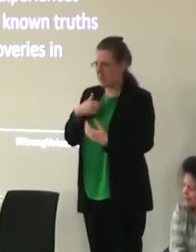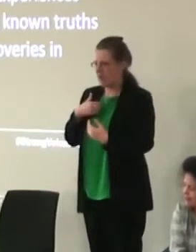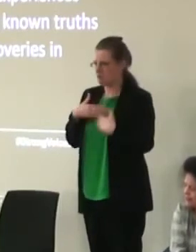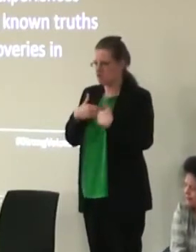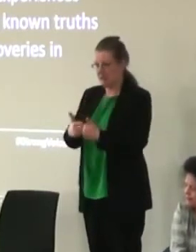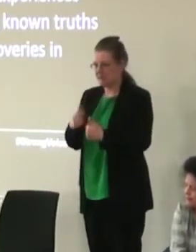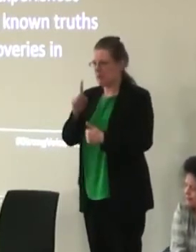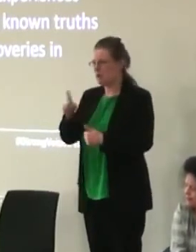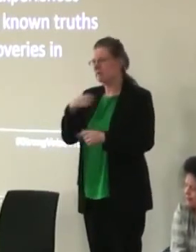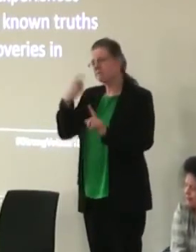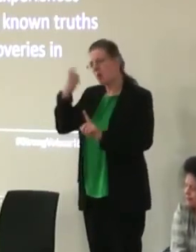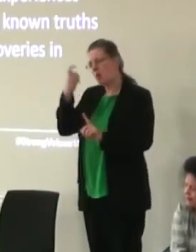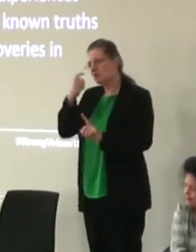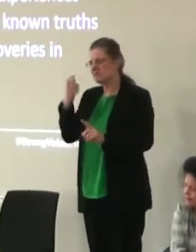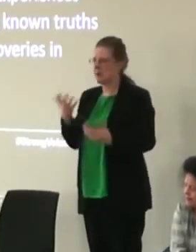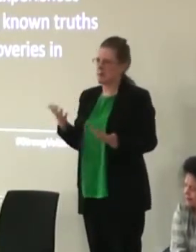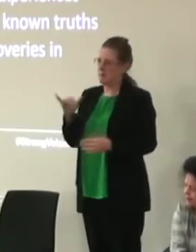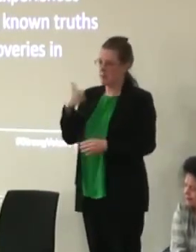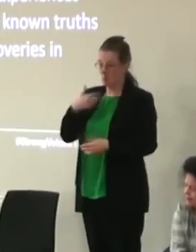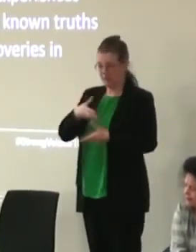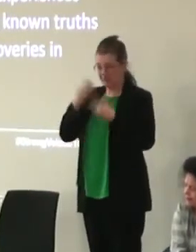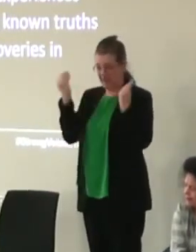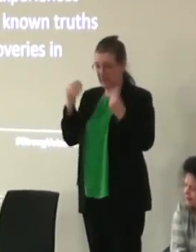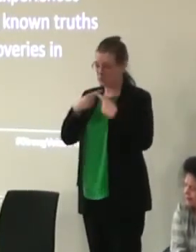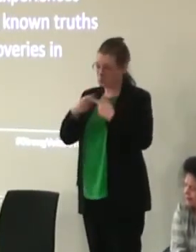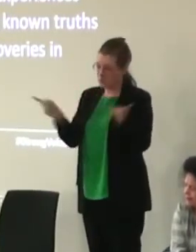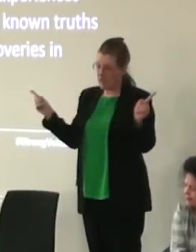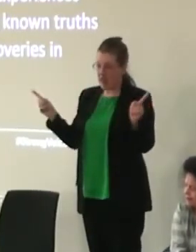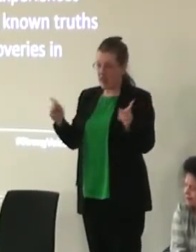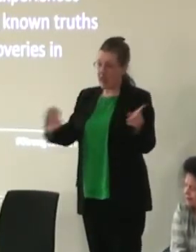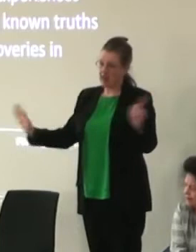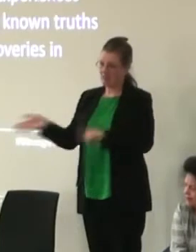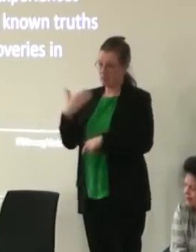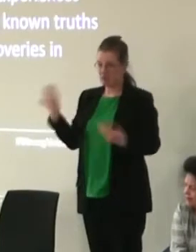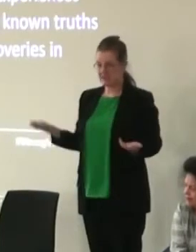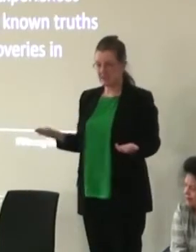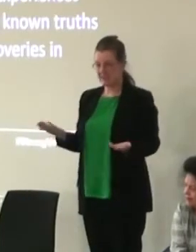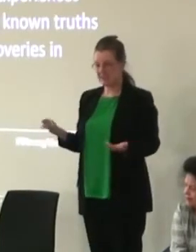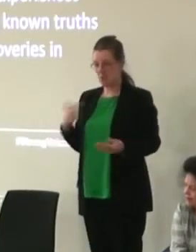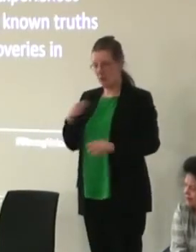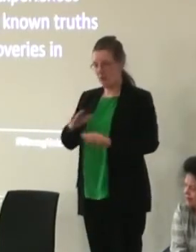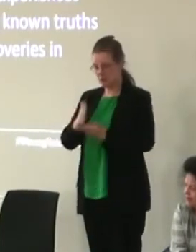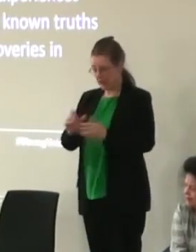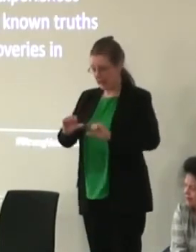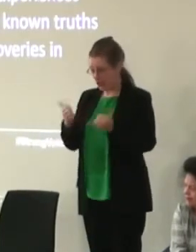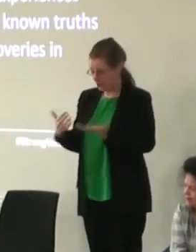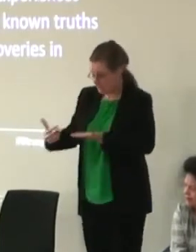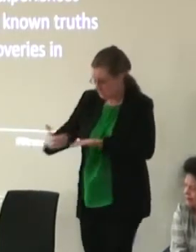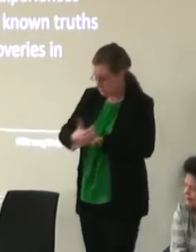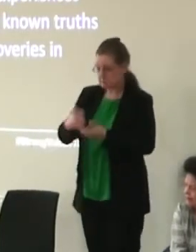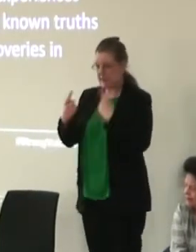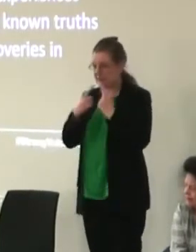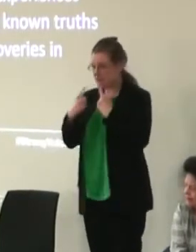I do wonder sometimes whether we forget to tell everybody else and I think we're really good at collecting information and